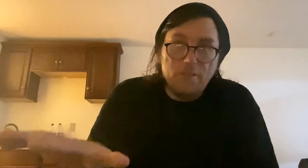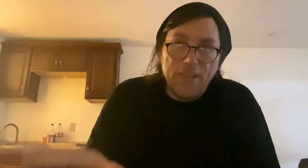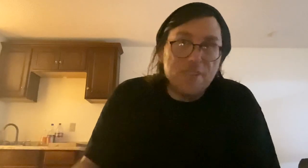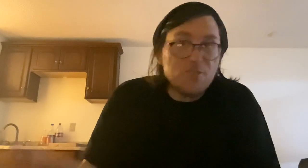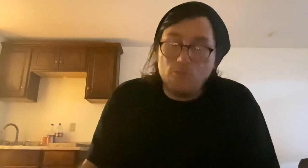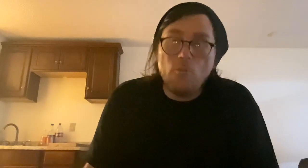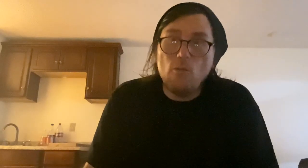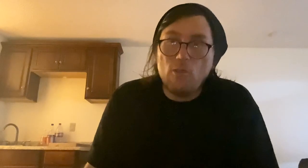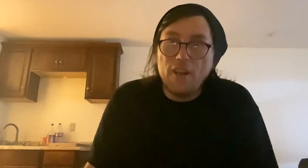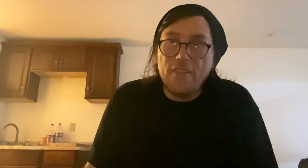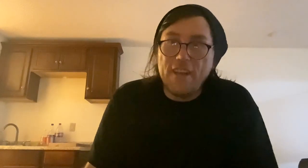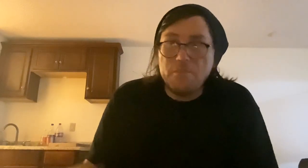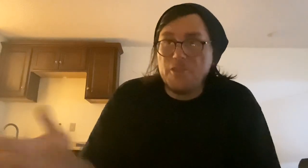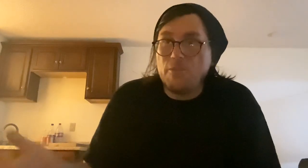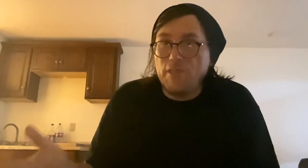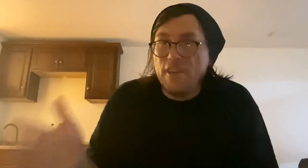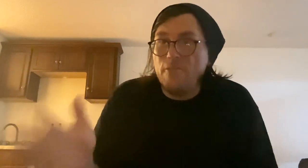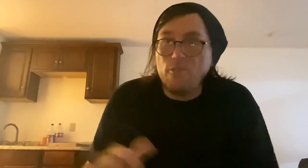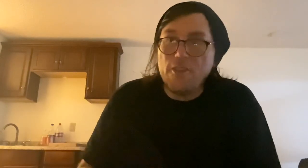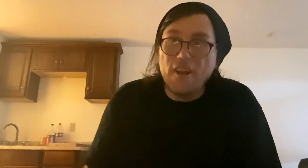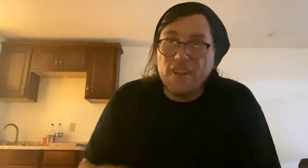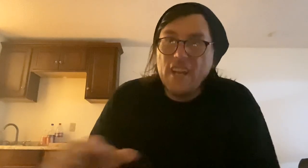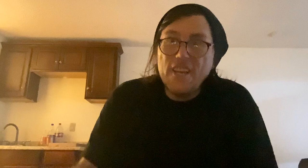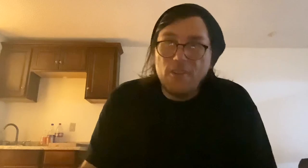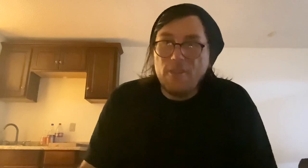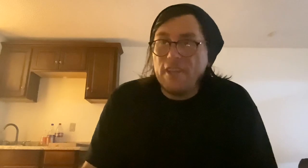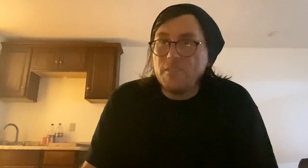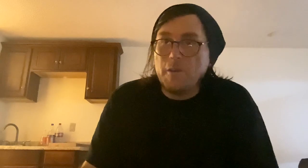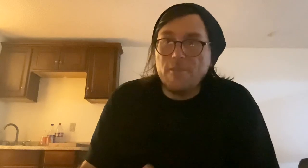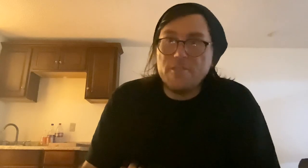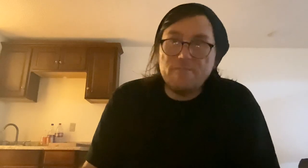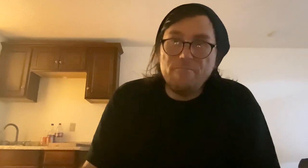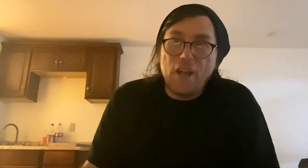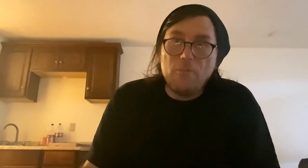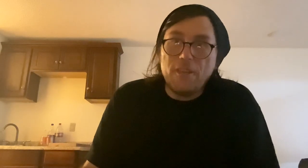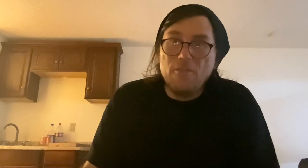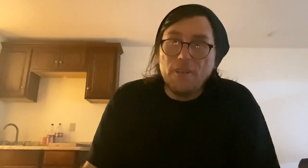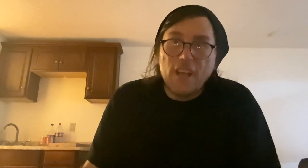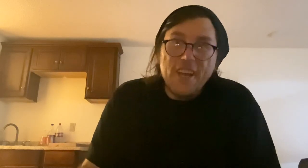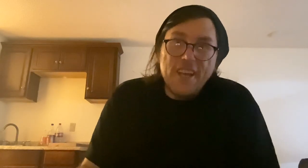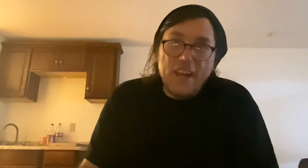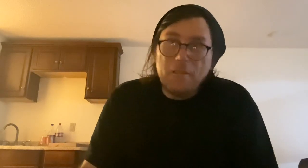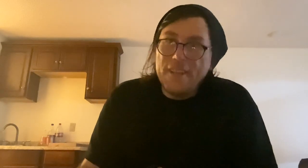that screw you over on that, especially when they know you're young, you're inexperienced, not really knowing, and plus,